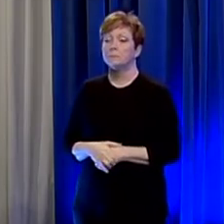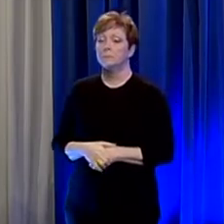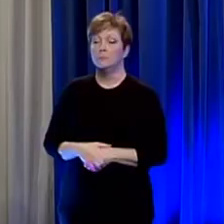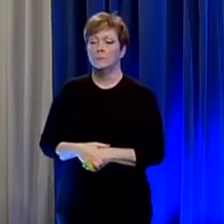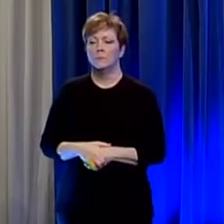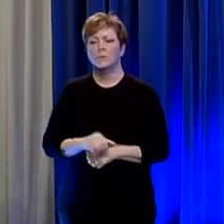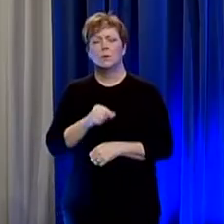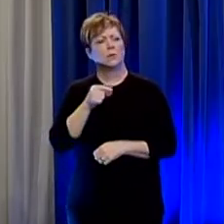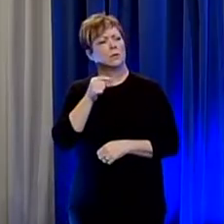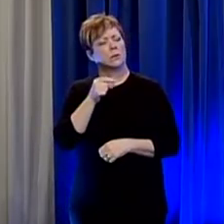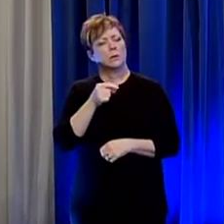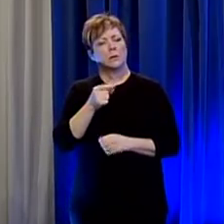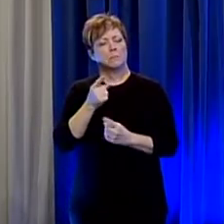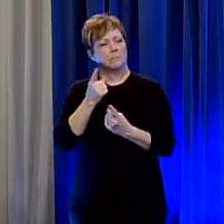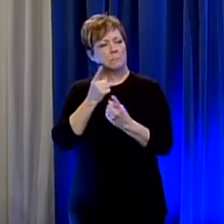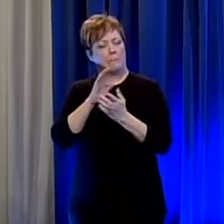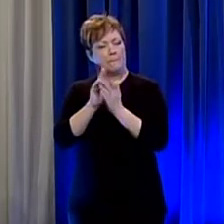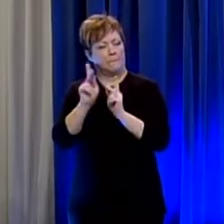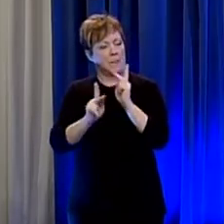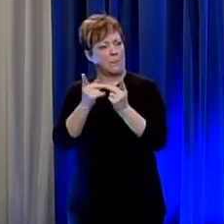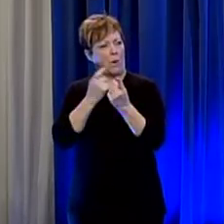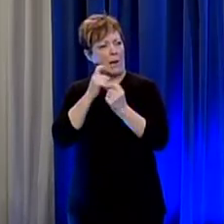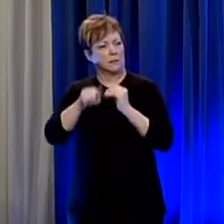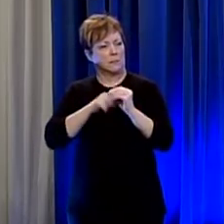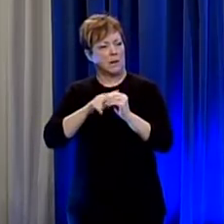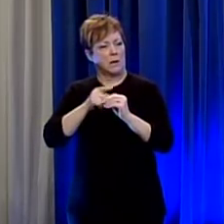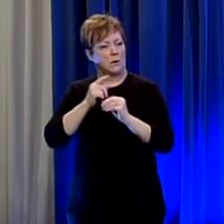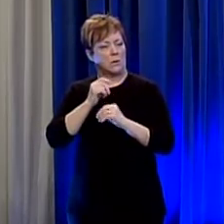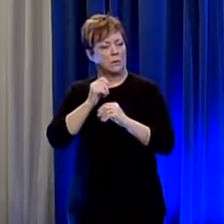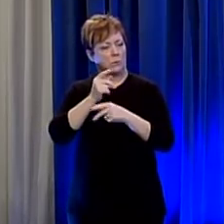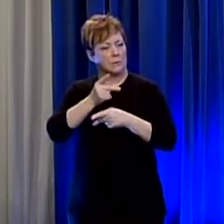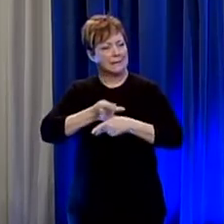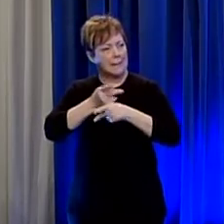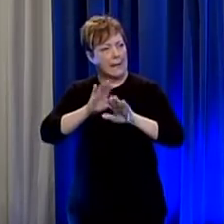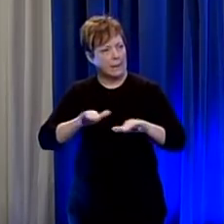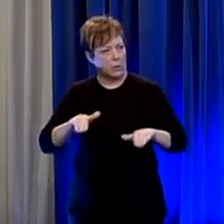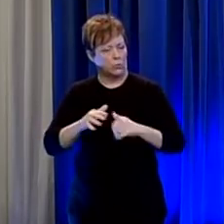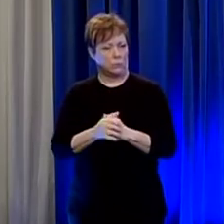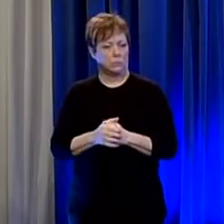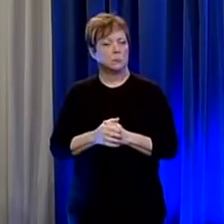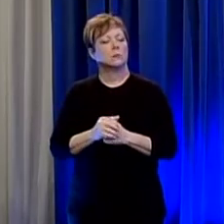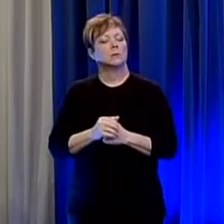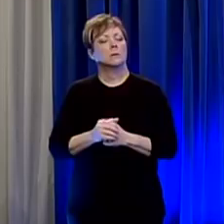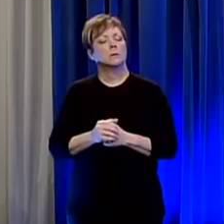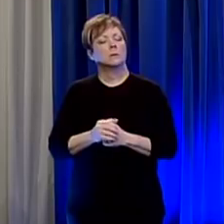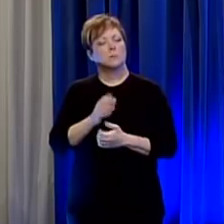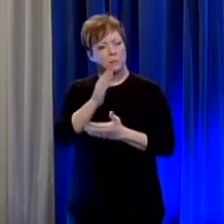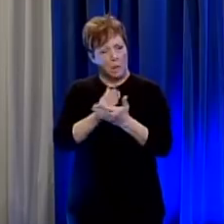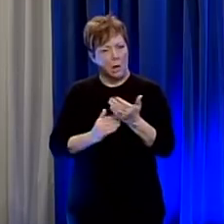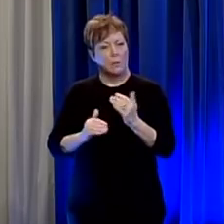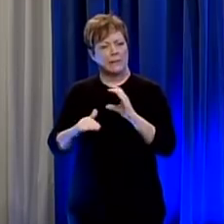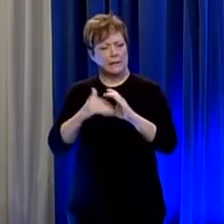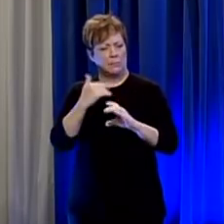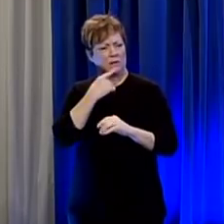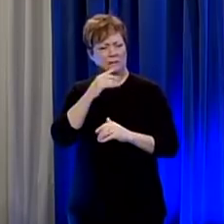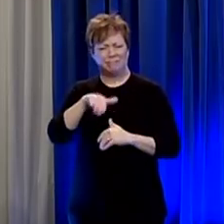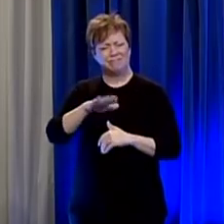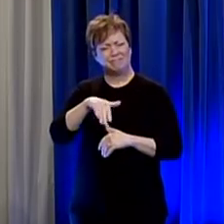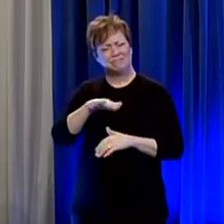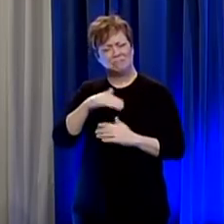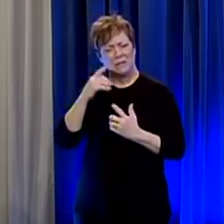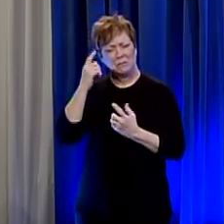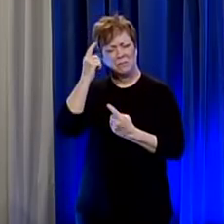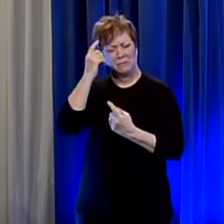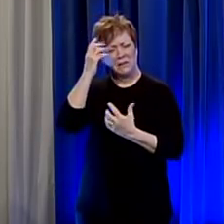you just give us a clarification there are some daycares have emailed saying um you know they're confused that